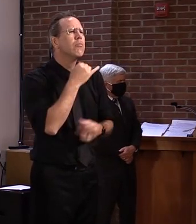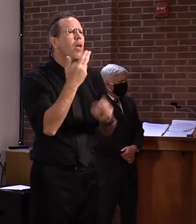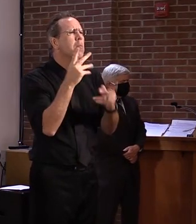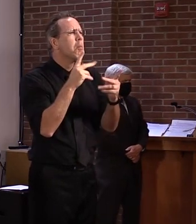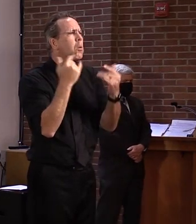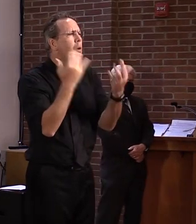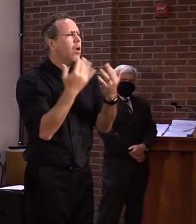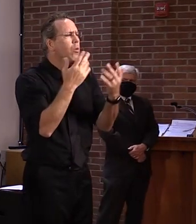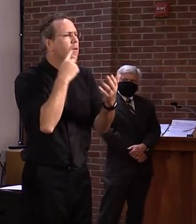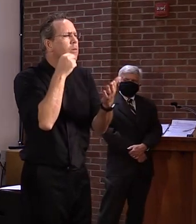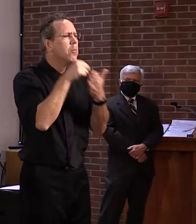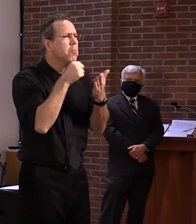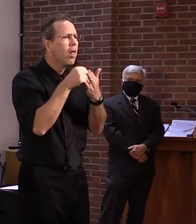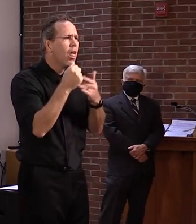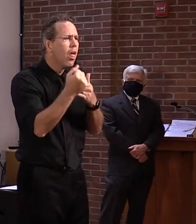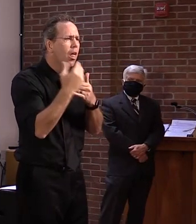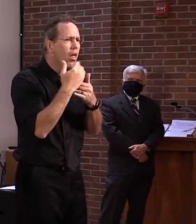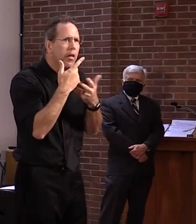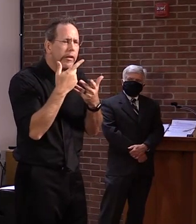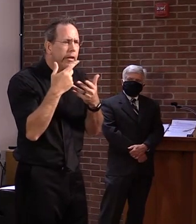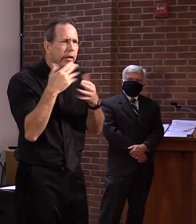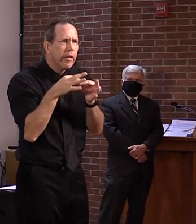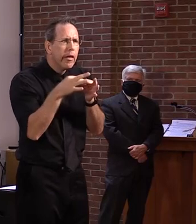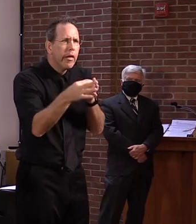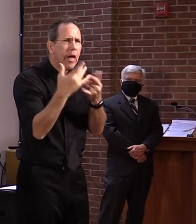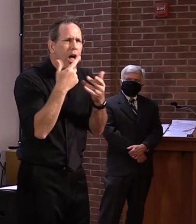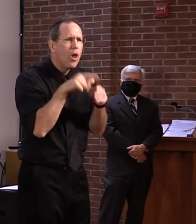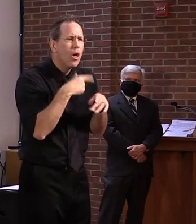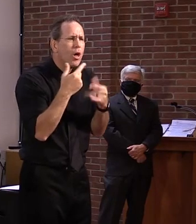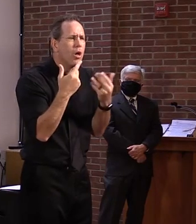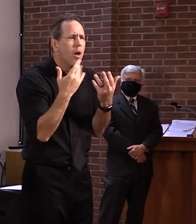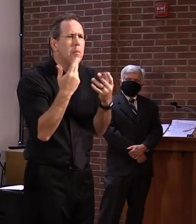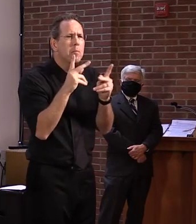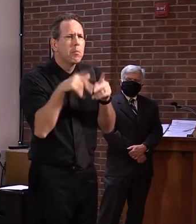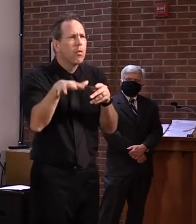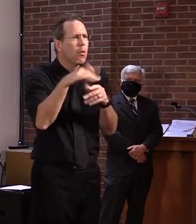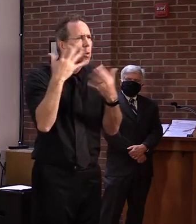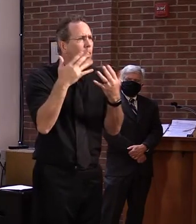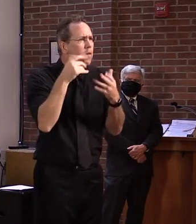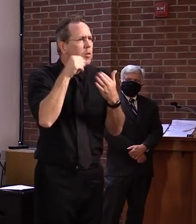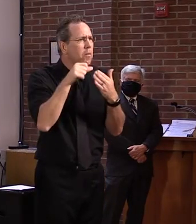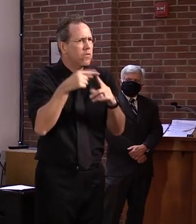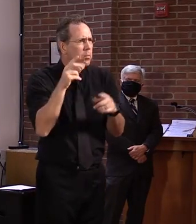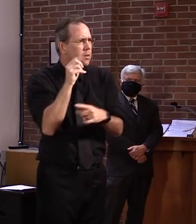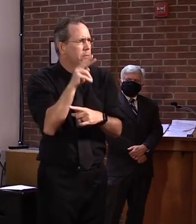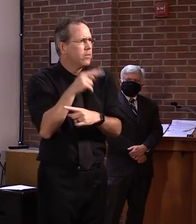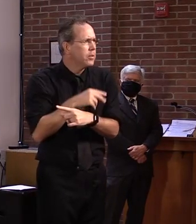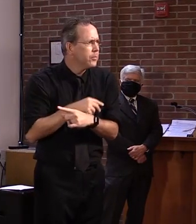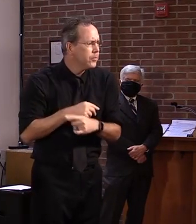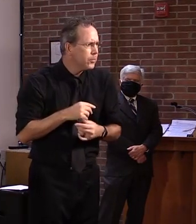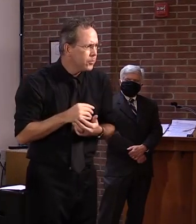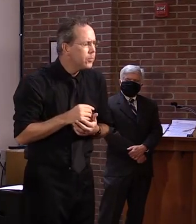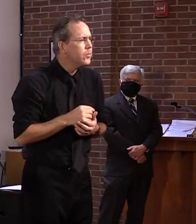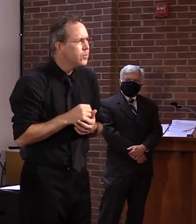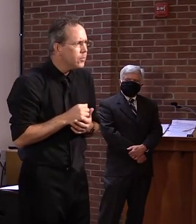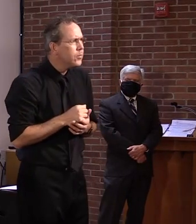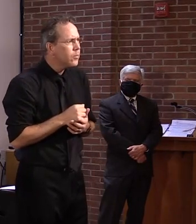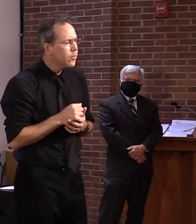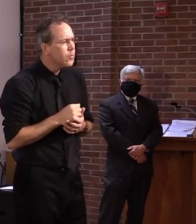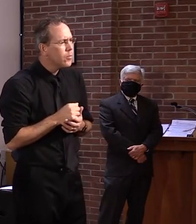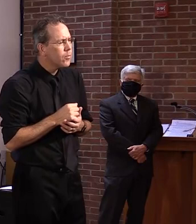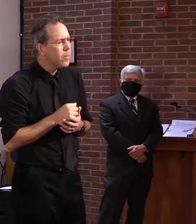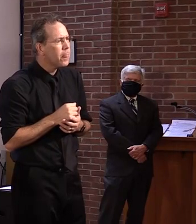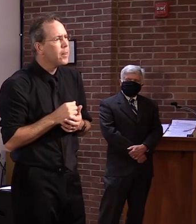expecting this week? So to, right now, we are, we have,